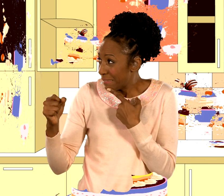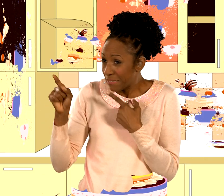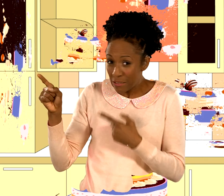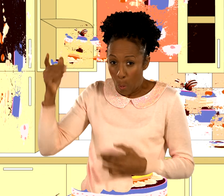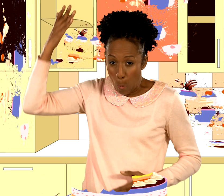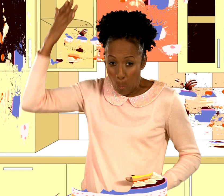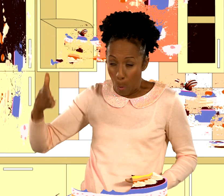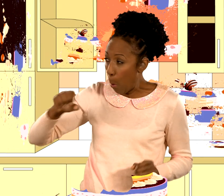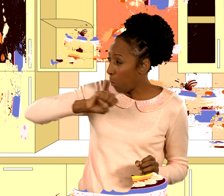It's hitting the walls